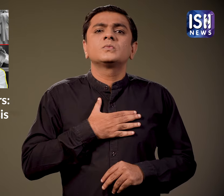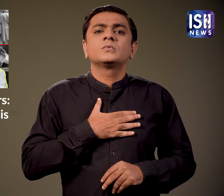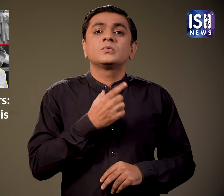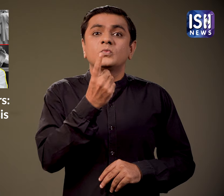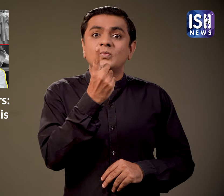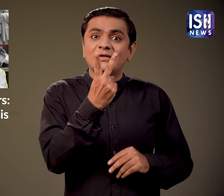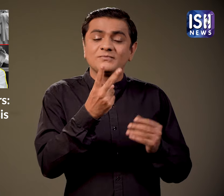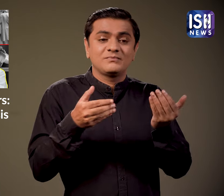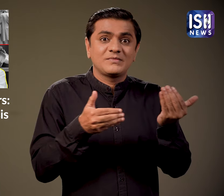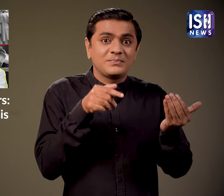shocking!